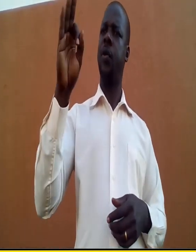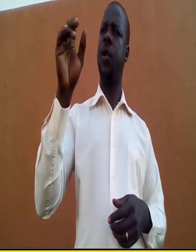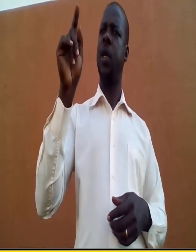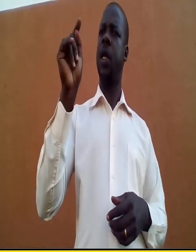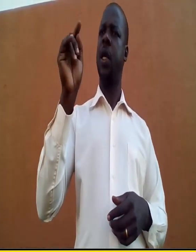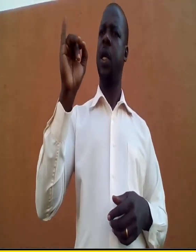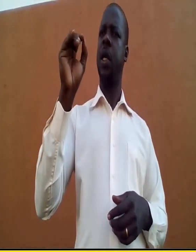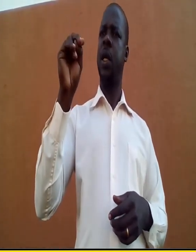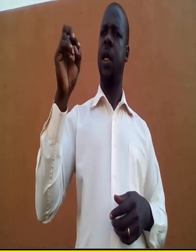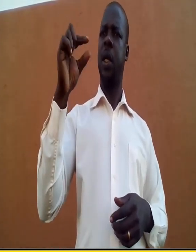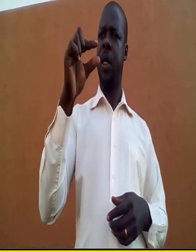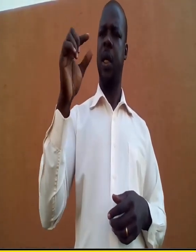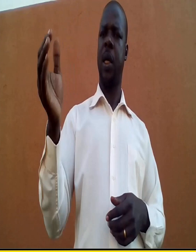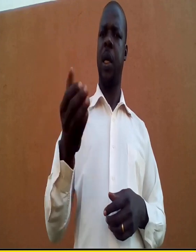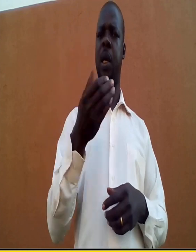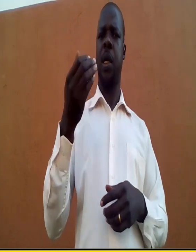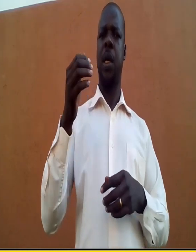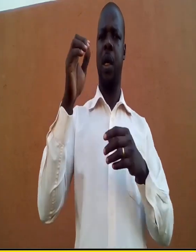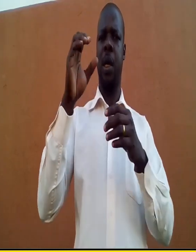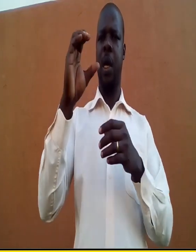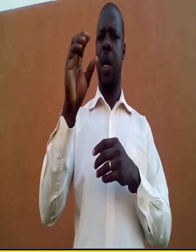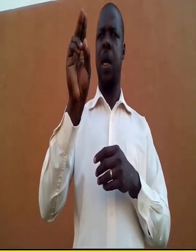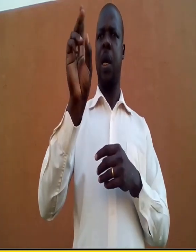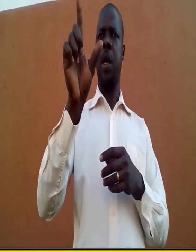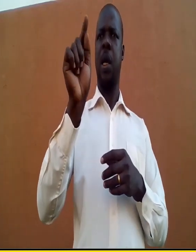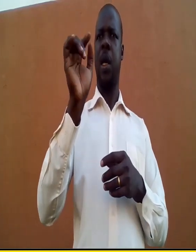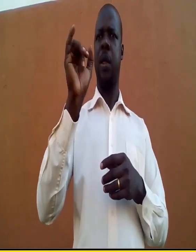Another word is shifting cultivation.